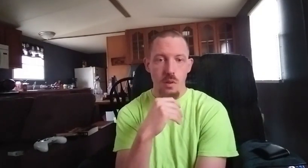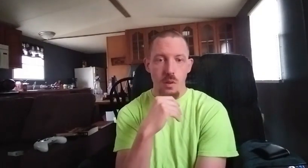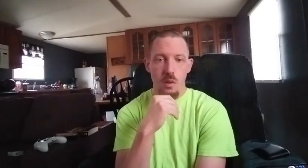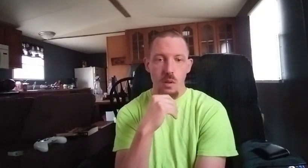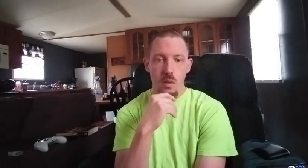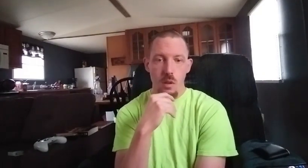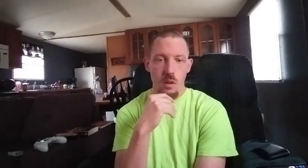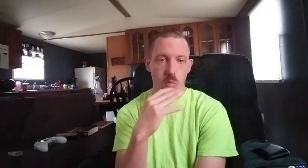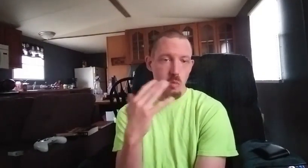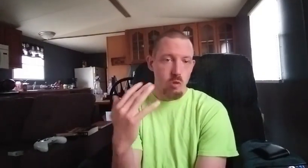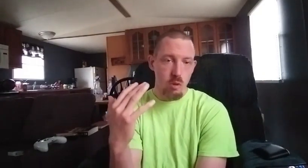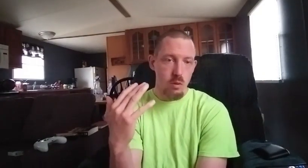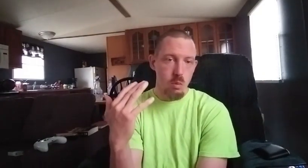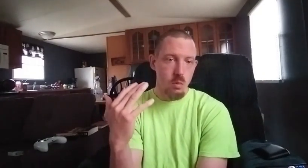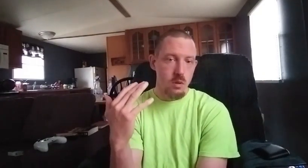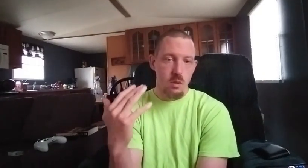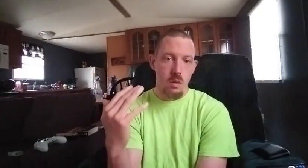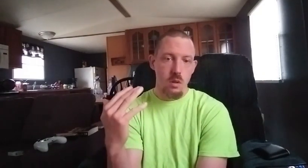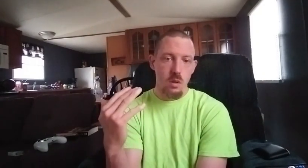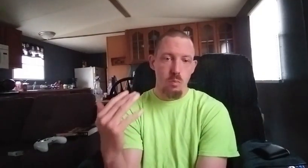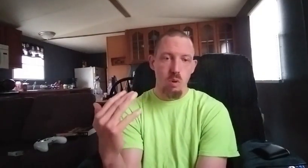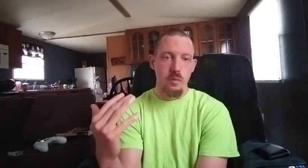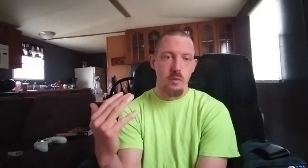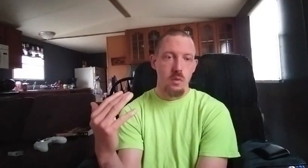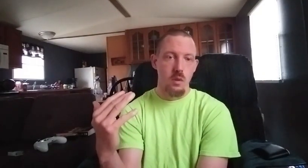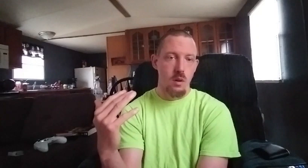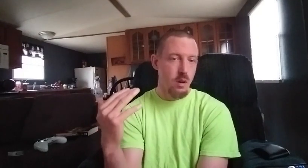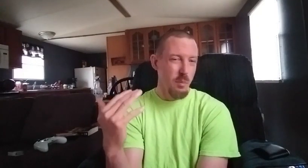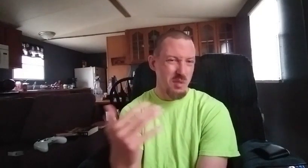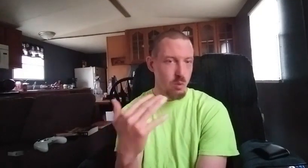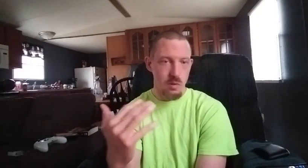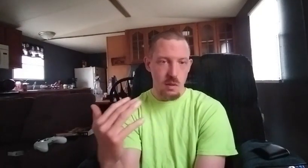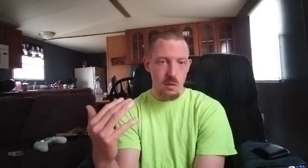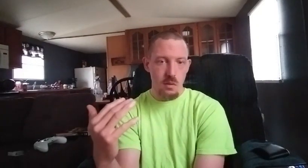and to improve on my sword techniques